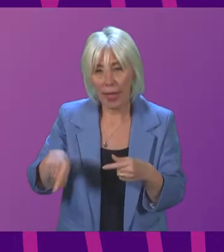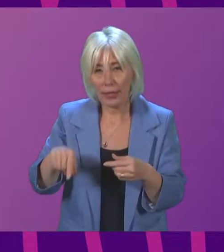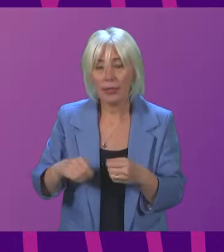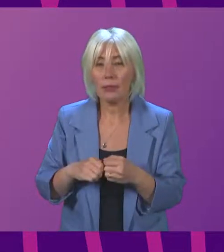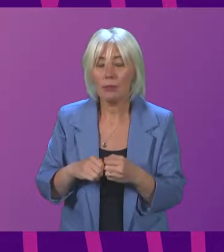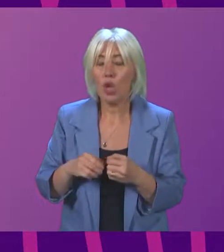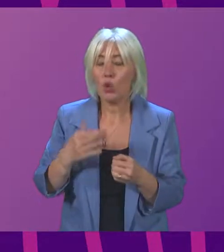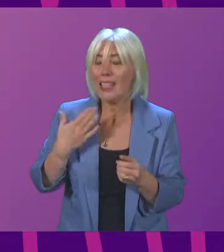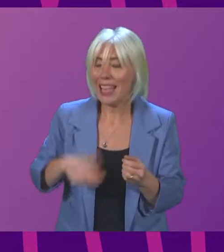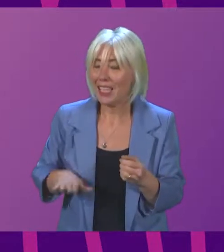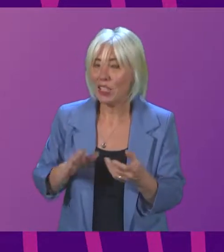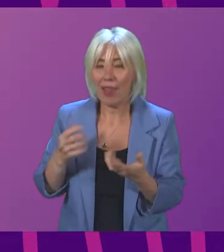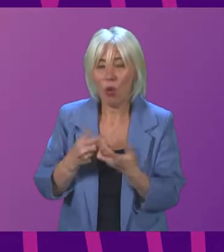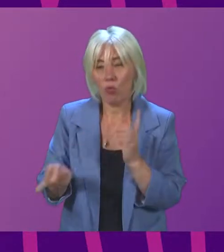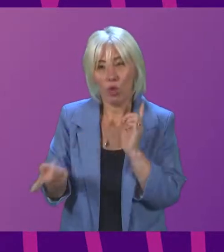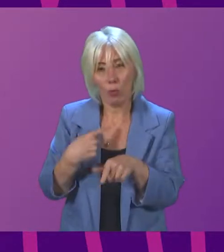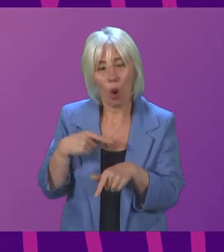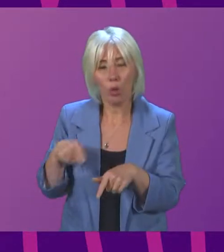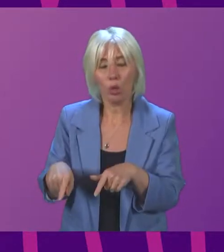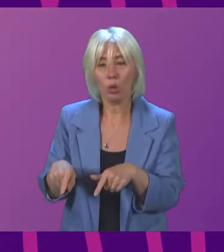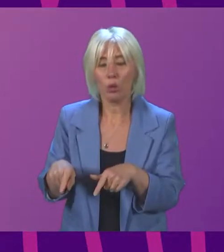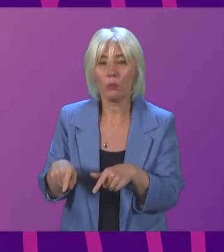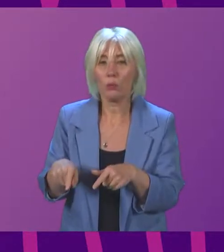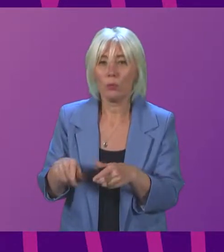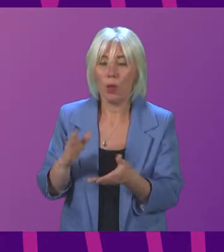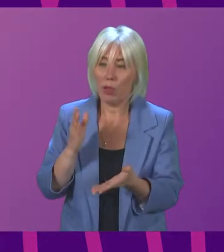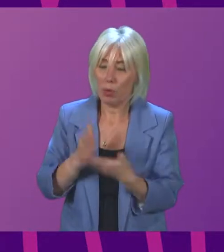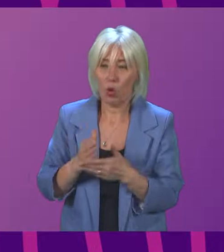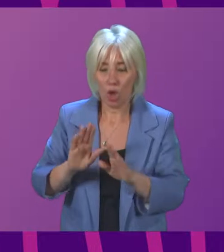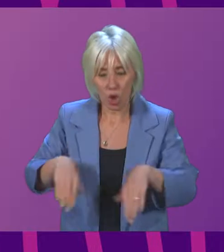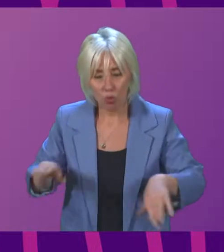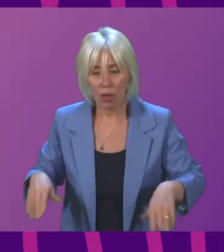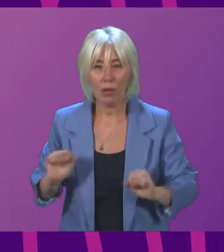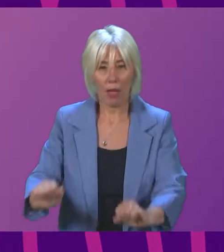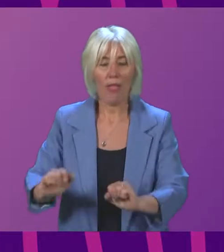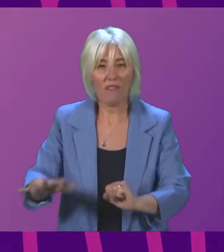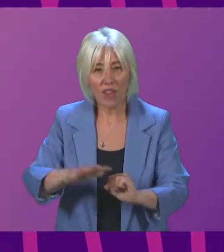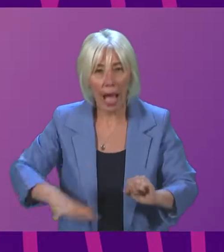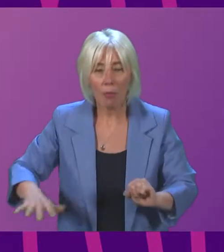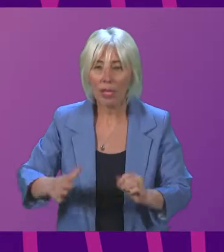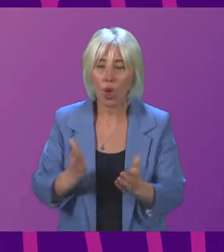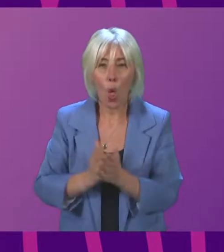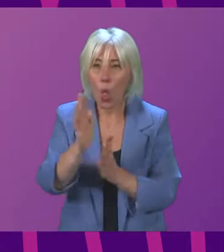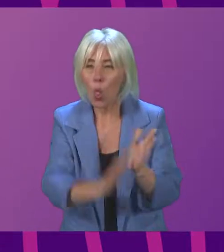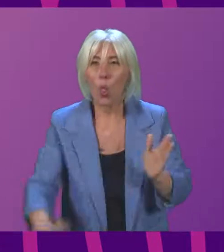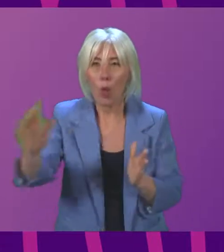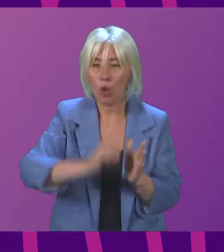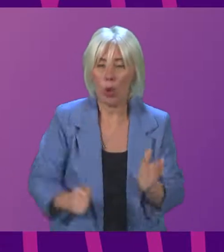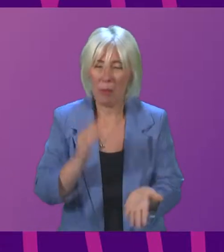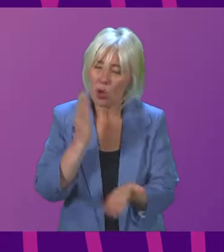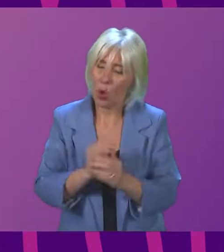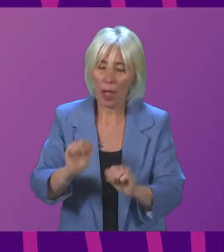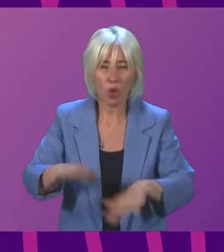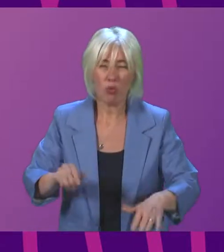to the findings and the concerns raised to assure children and their families across Scotland that their child is getting the best